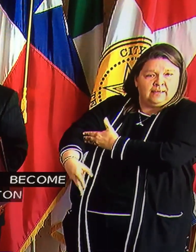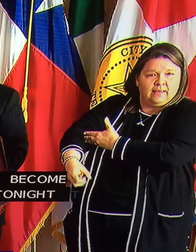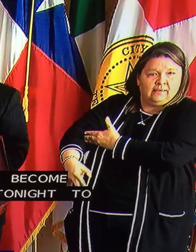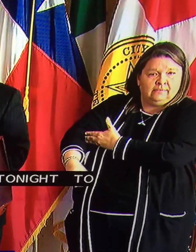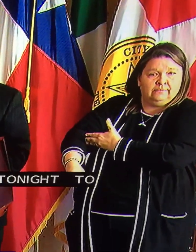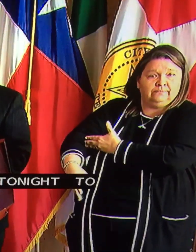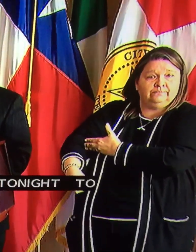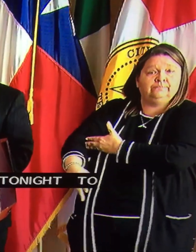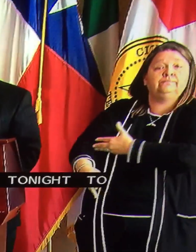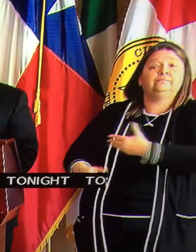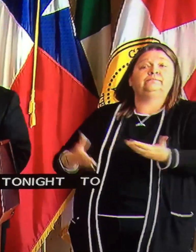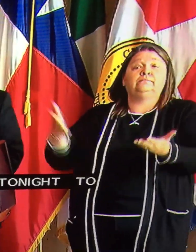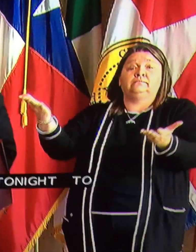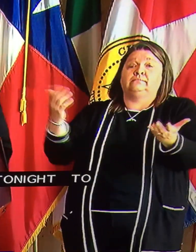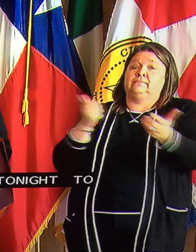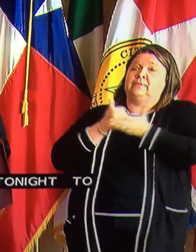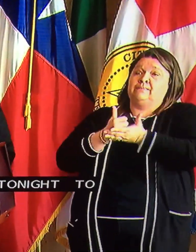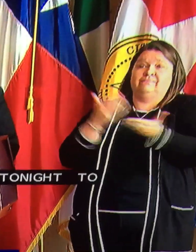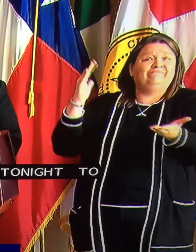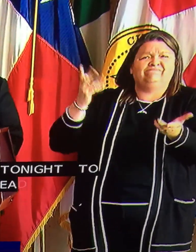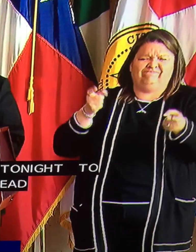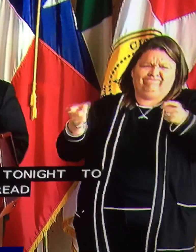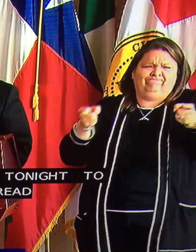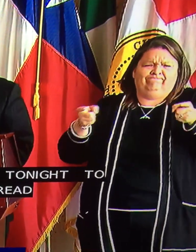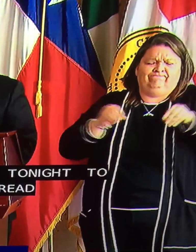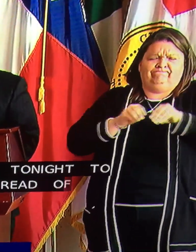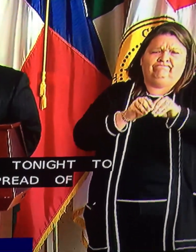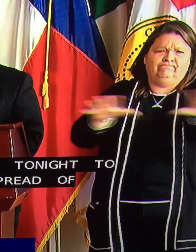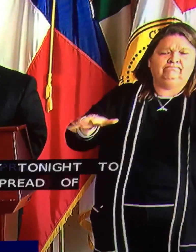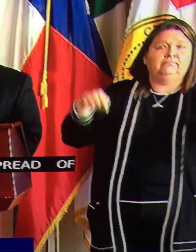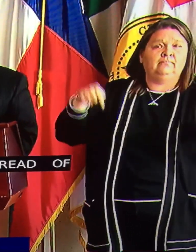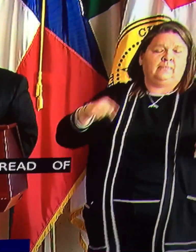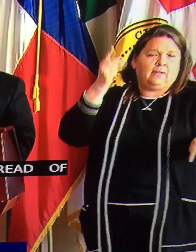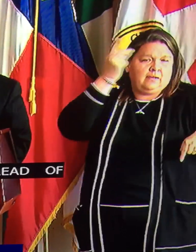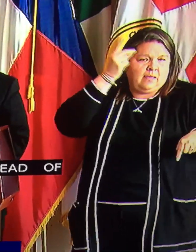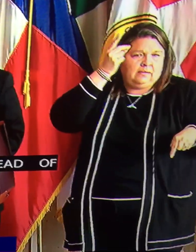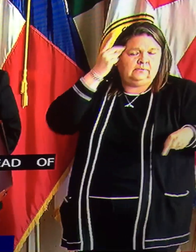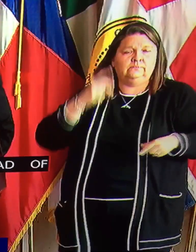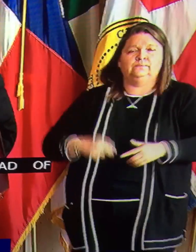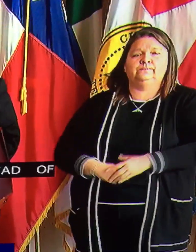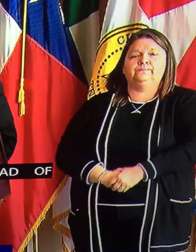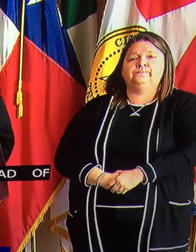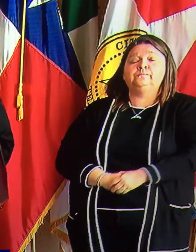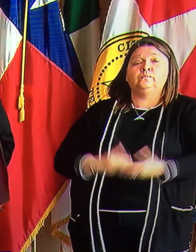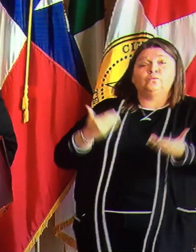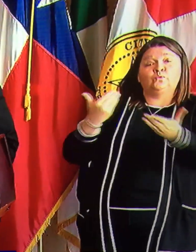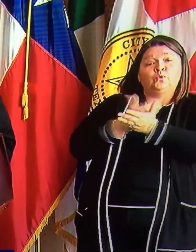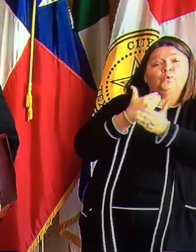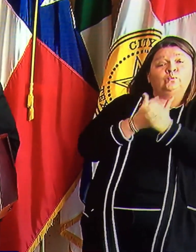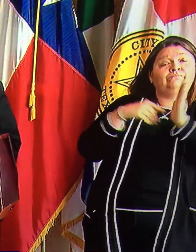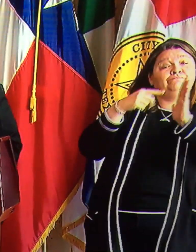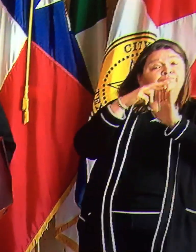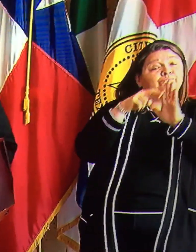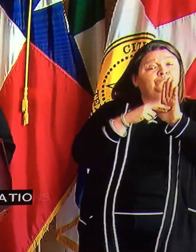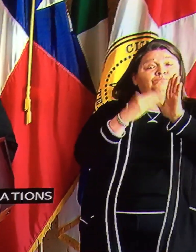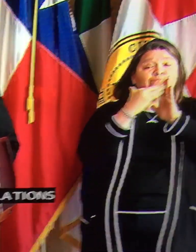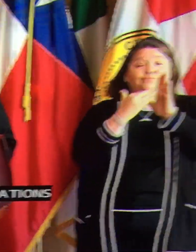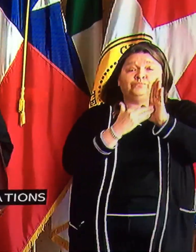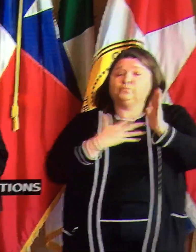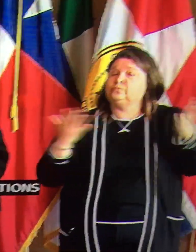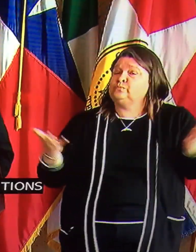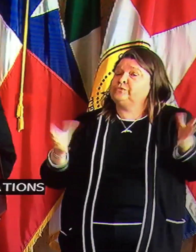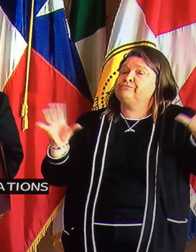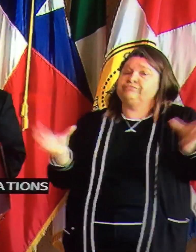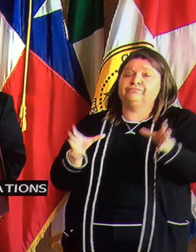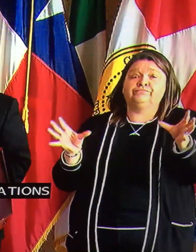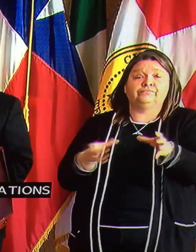spread of coronavirus in Dallas. Under these new regulations, community gatherings in Dallas will